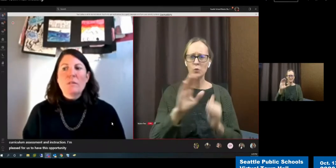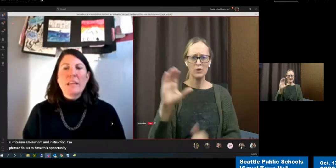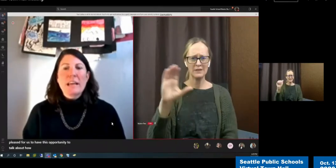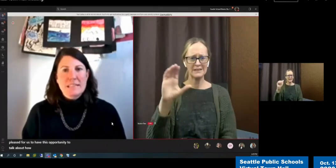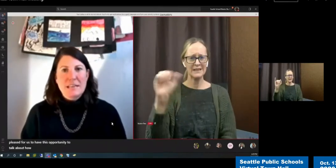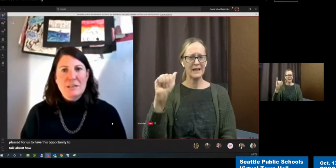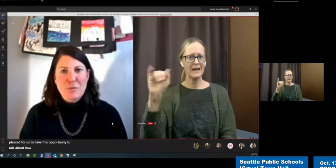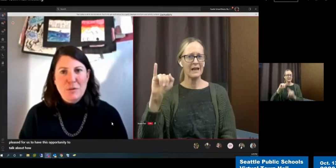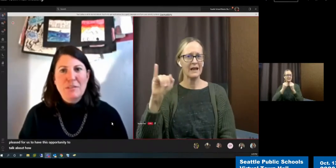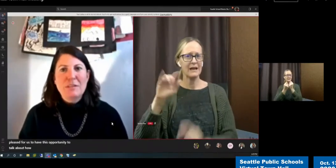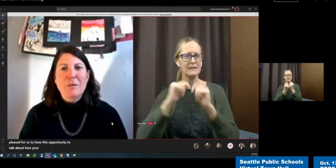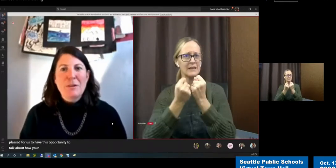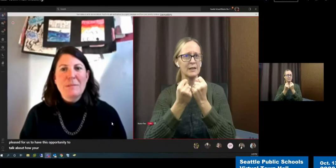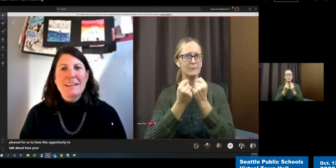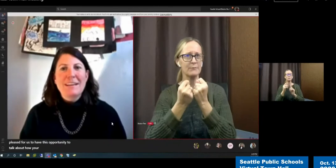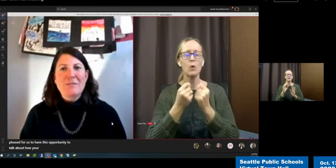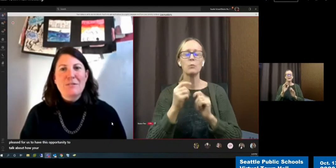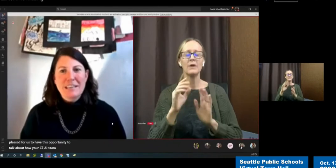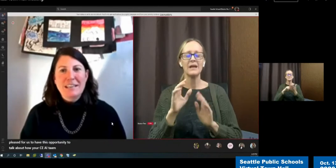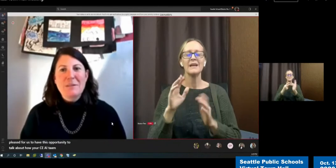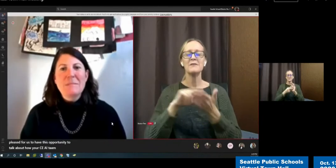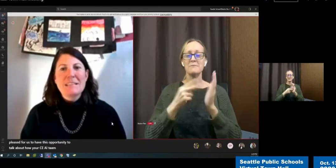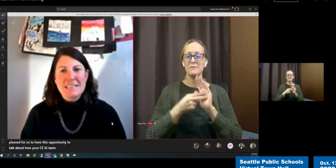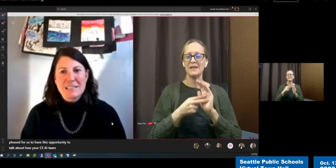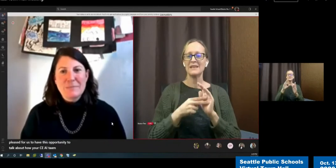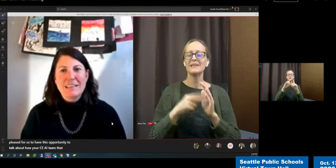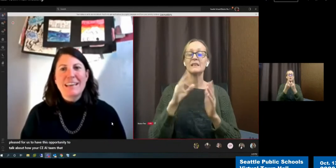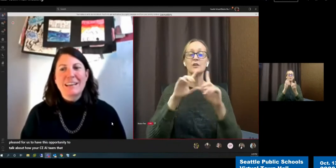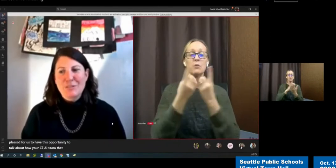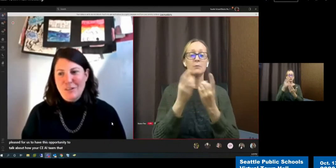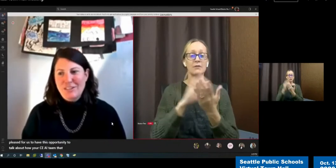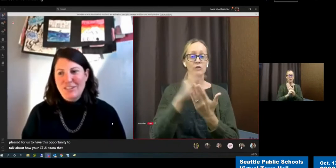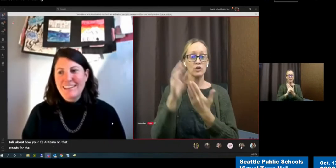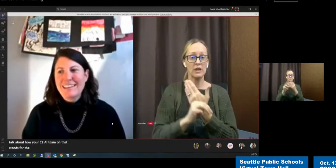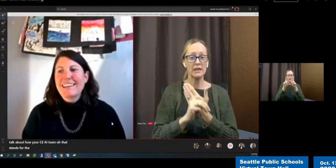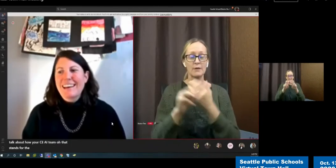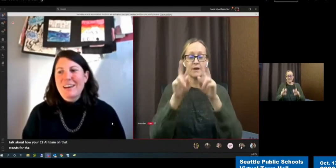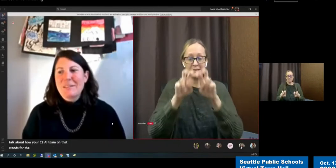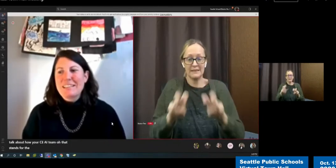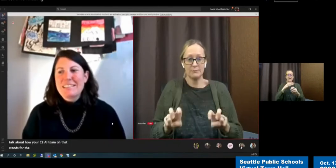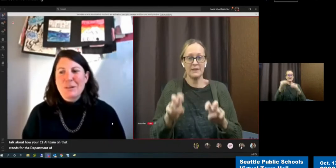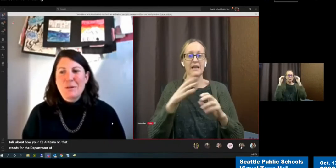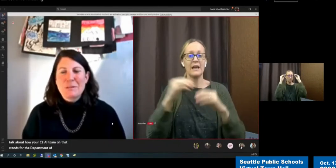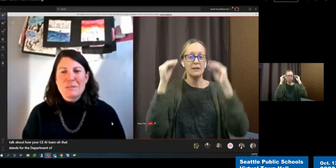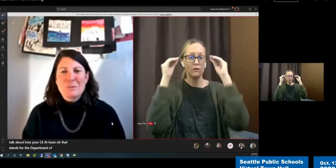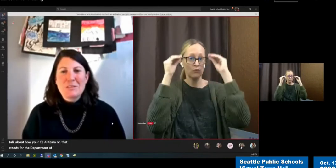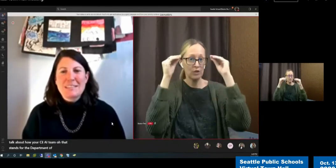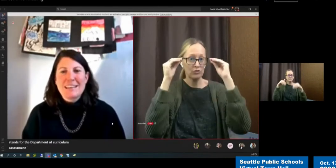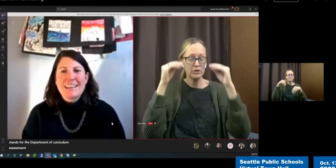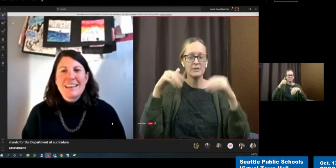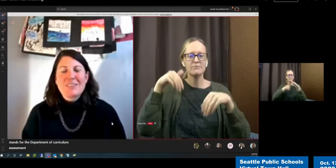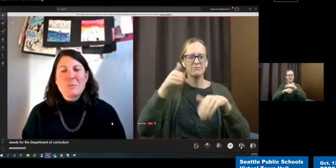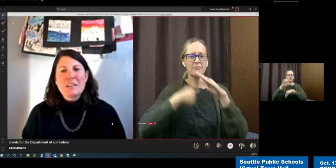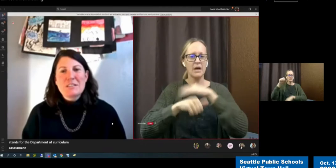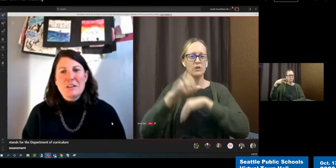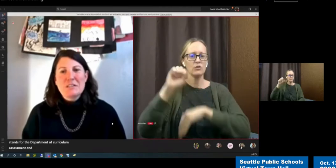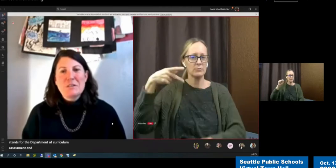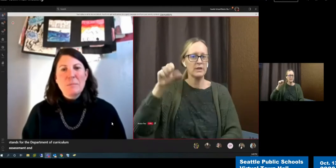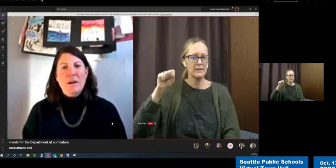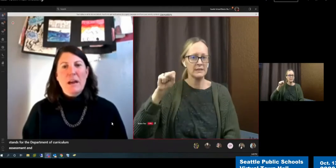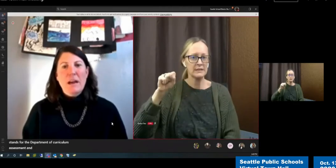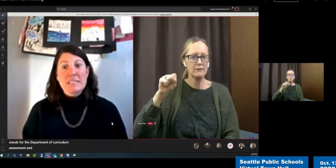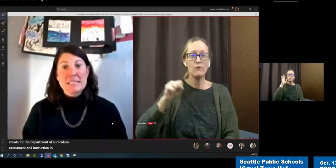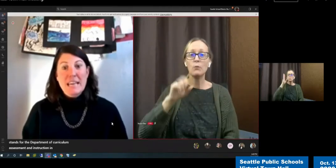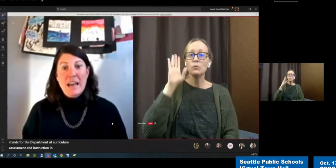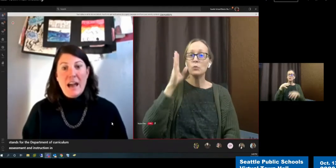oh, that stands for the Department of Curriculum Assessment and Instruction in Seattle Public Schools. So we're going to talk to you